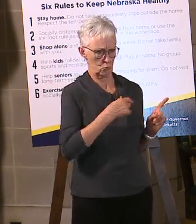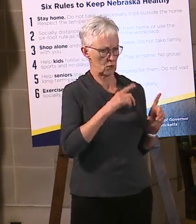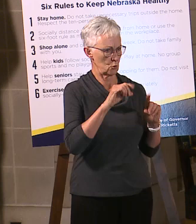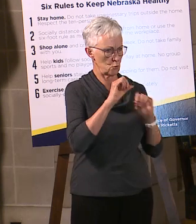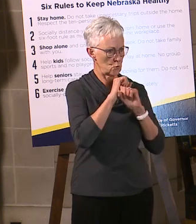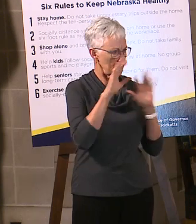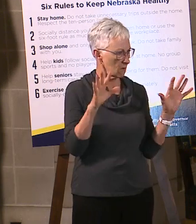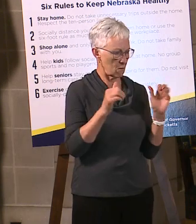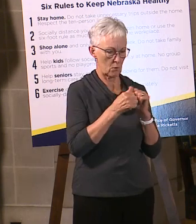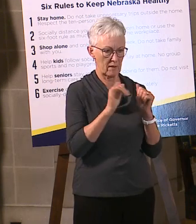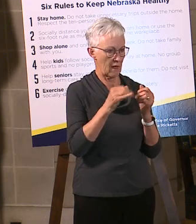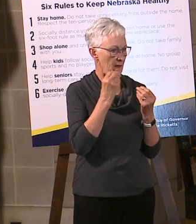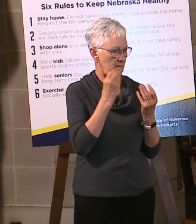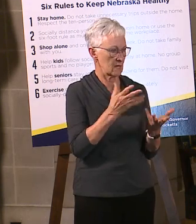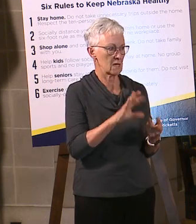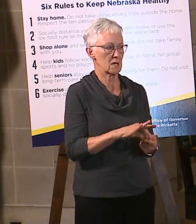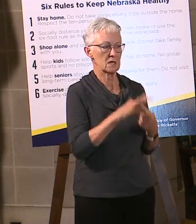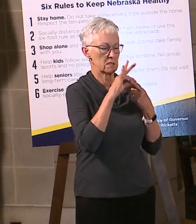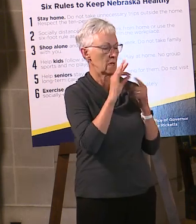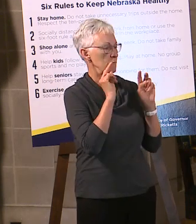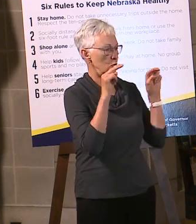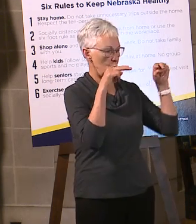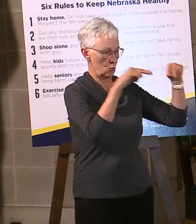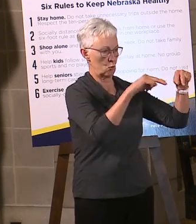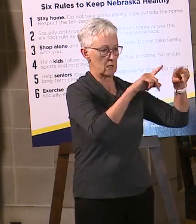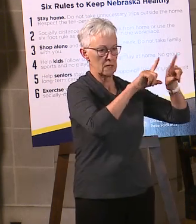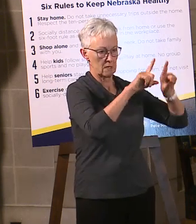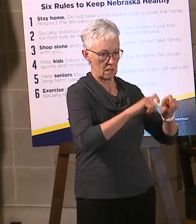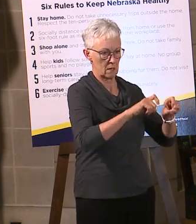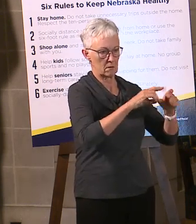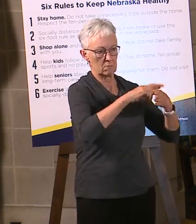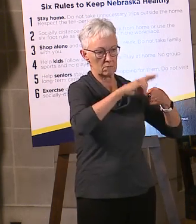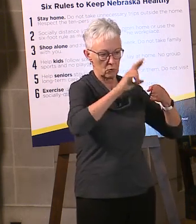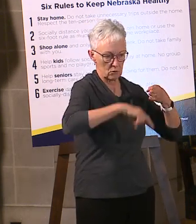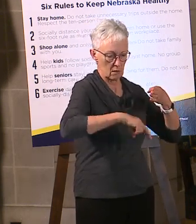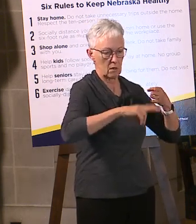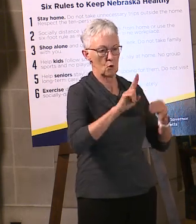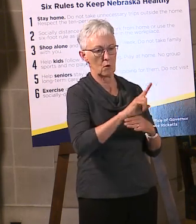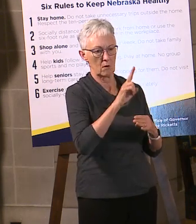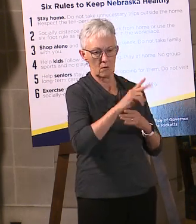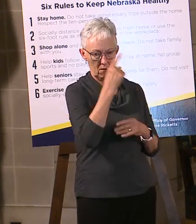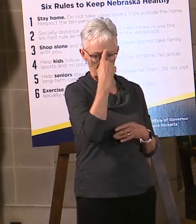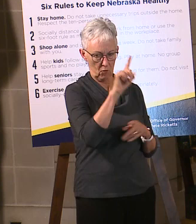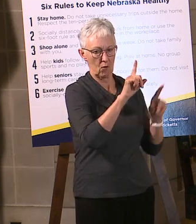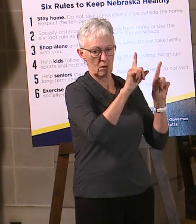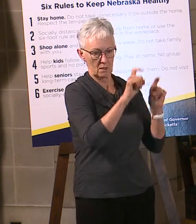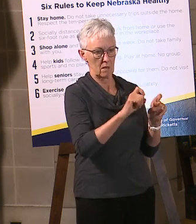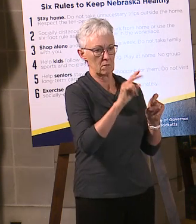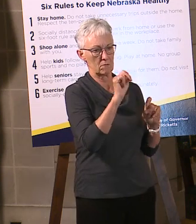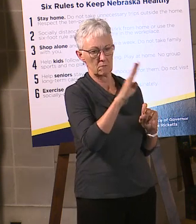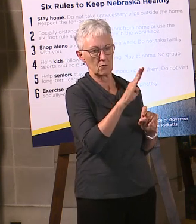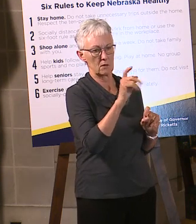the test results or the DNA or anything like that. is all being used for just testnebraska.com.